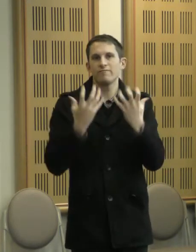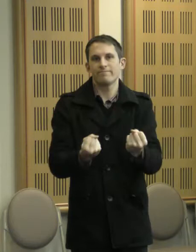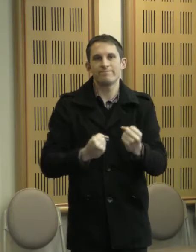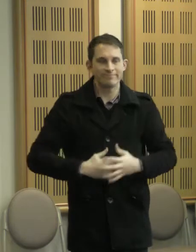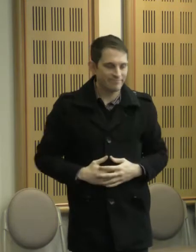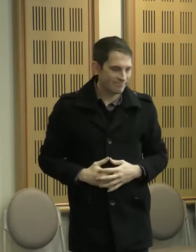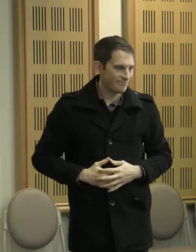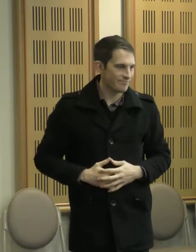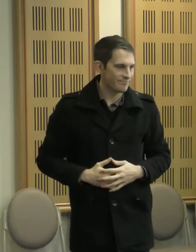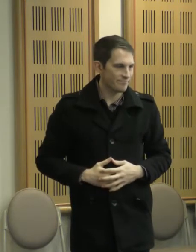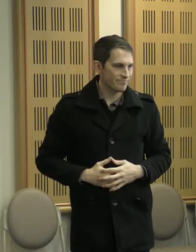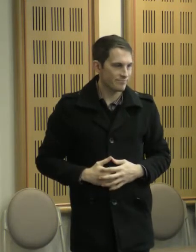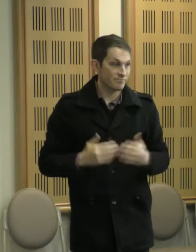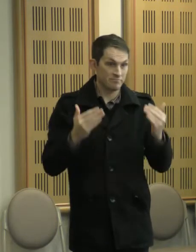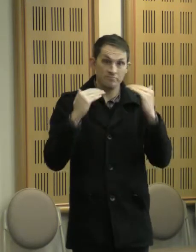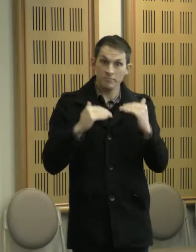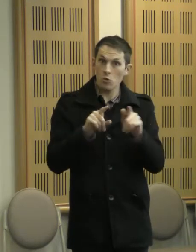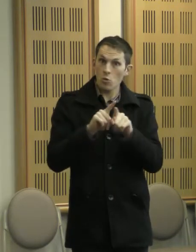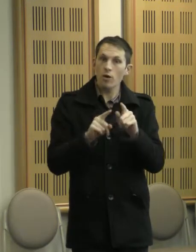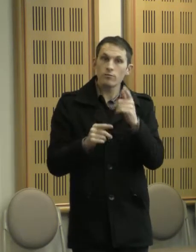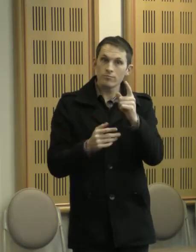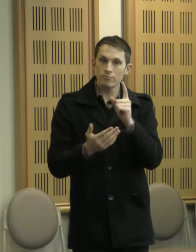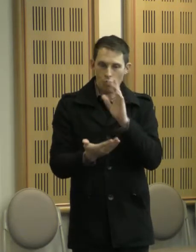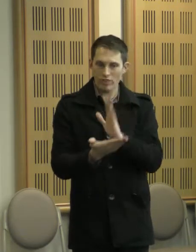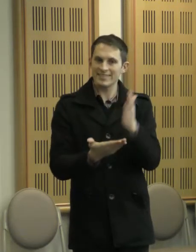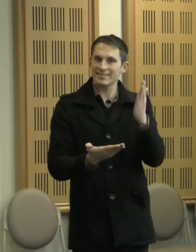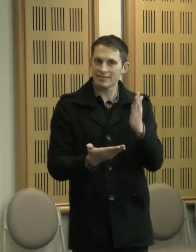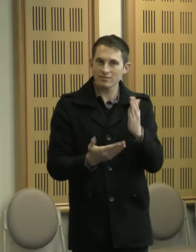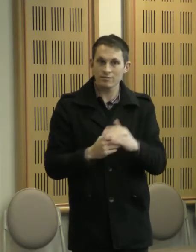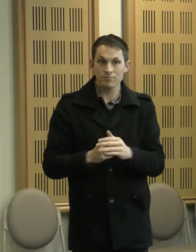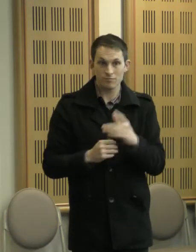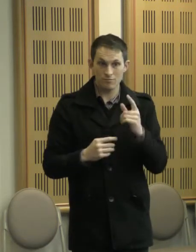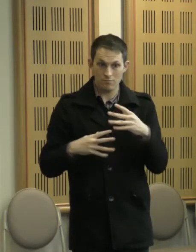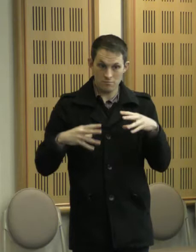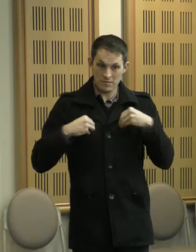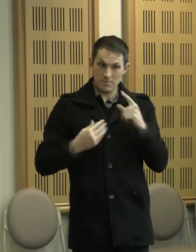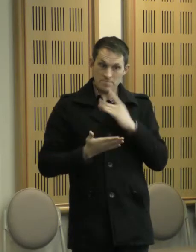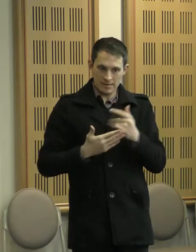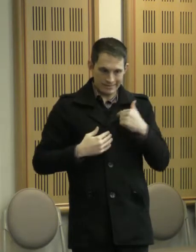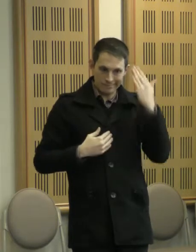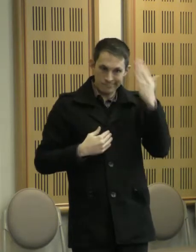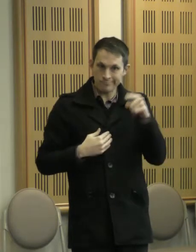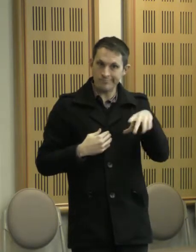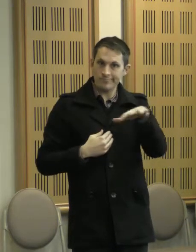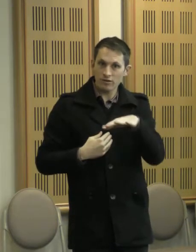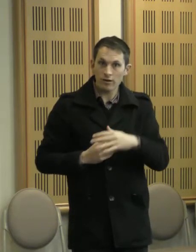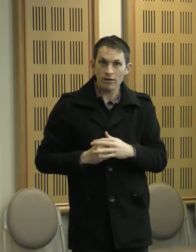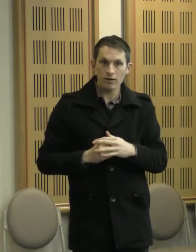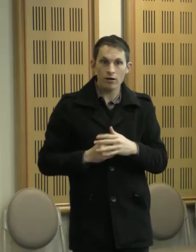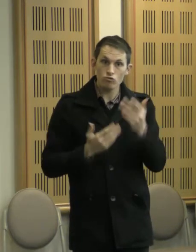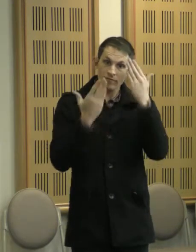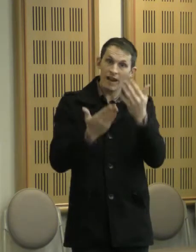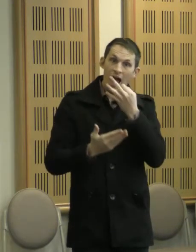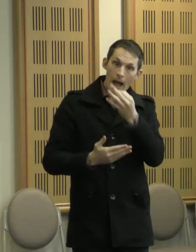Be authentic. Admit the things you don't know. Respectfully ask people about their